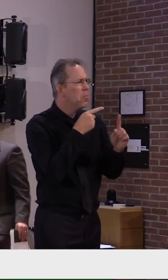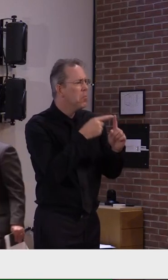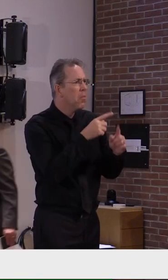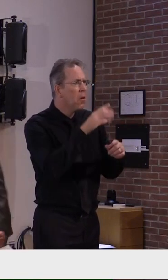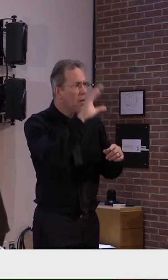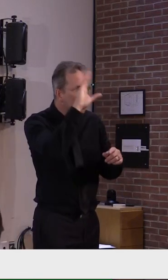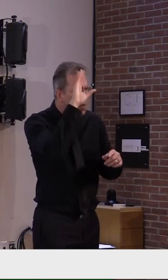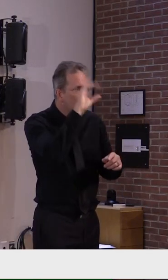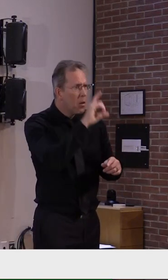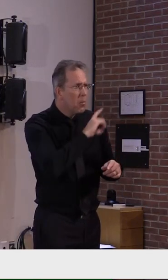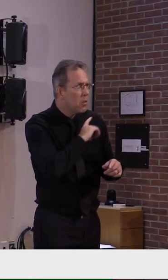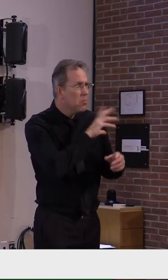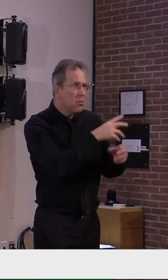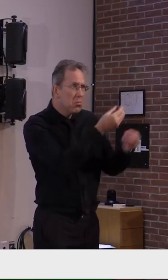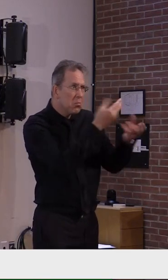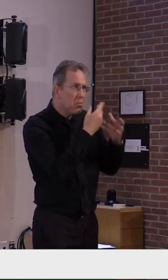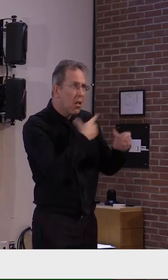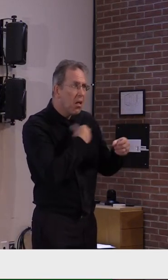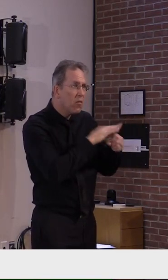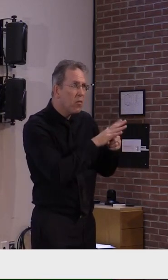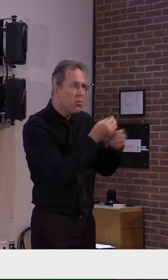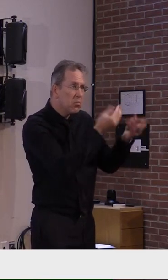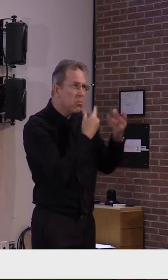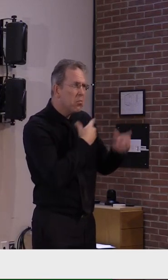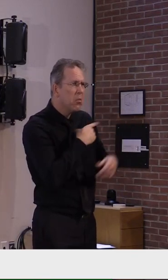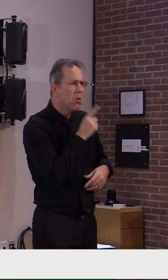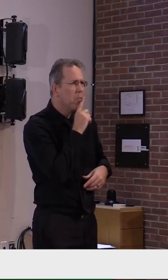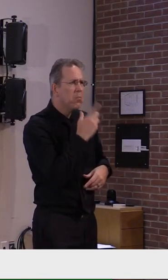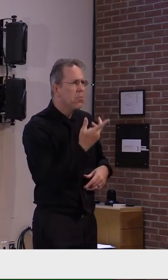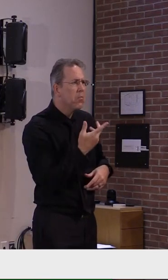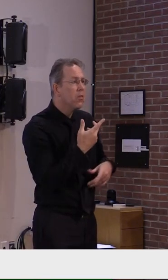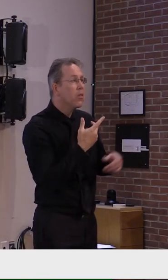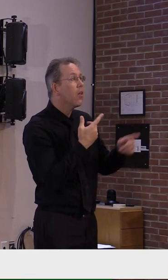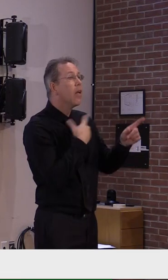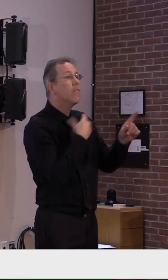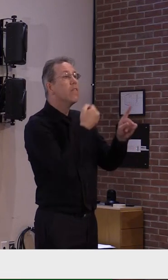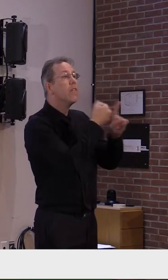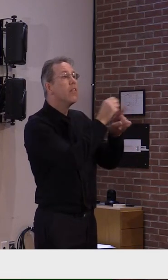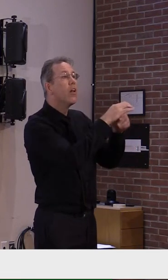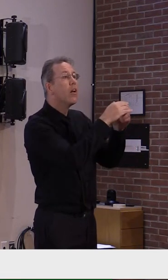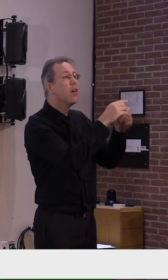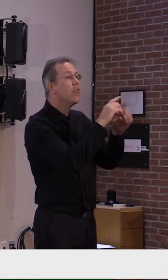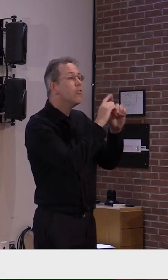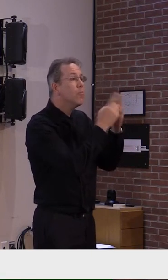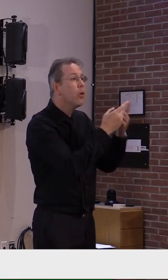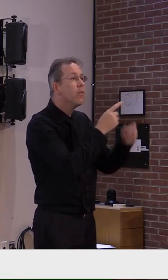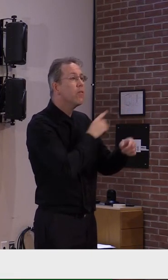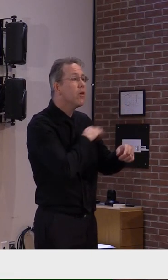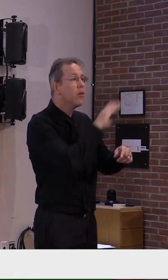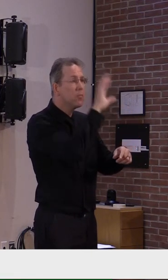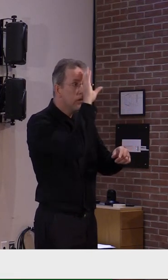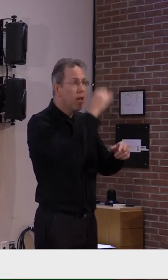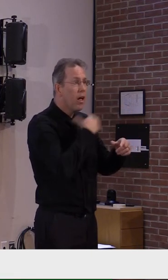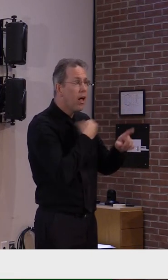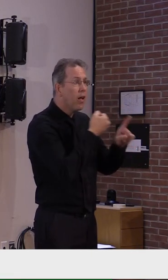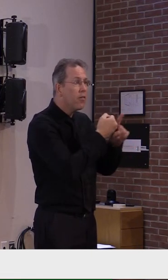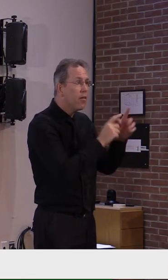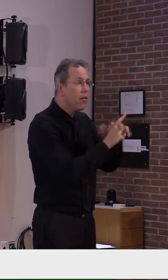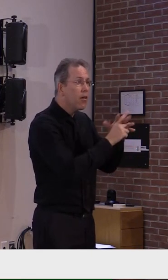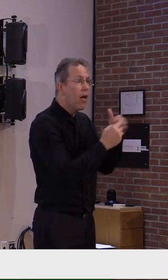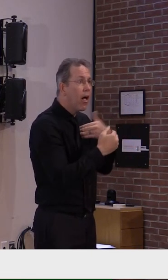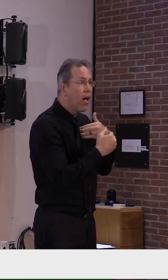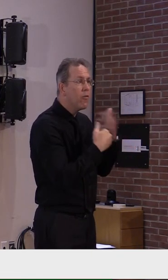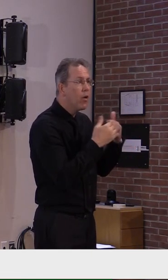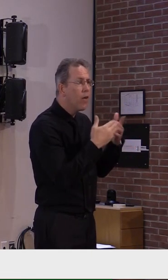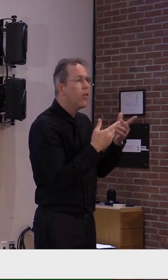communication. If they had cases, they had a way to advise us of that. I'm not sure hit or miss is exactly